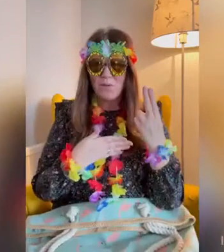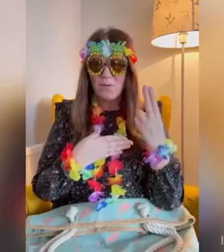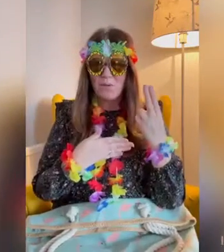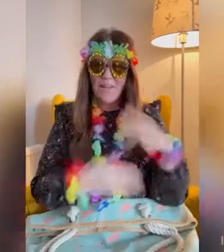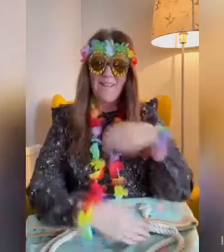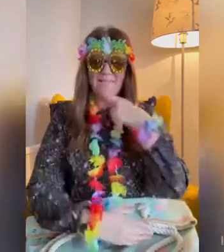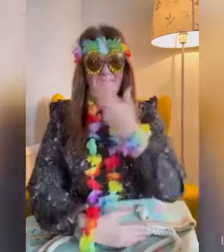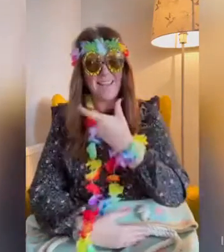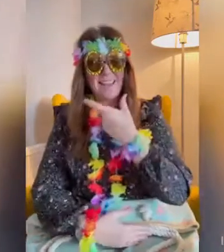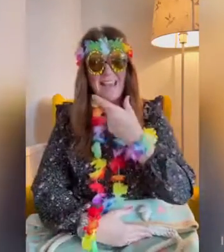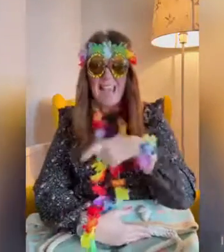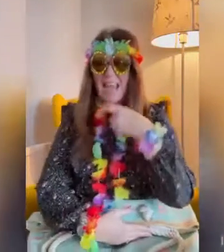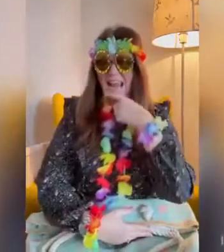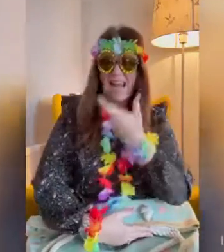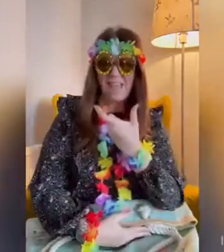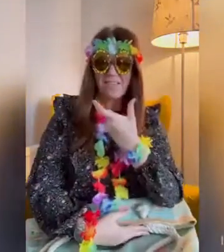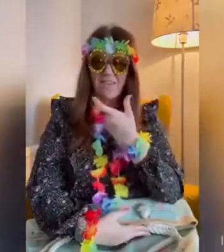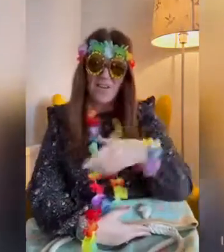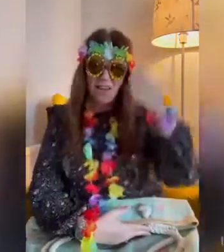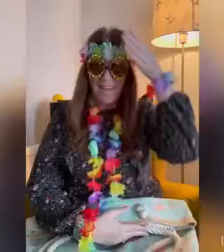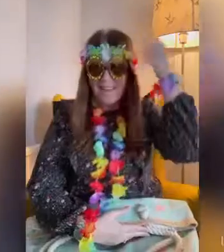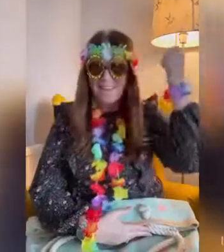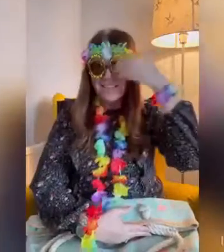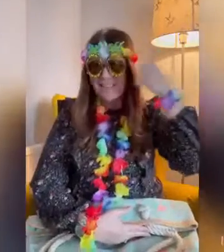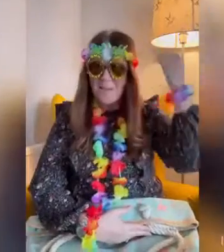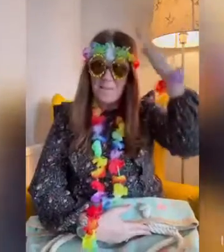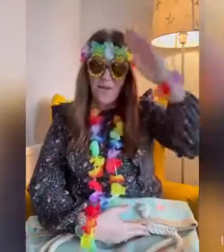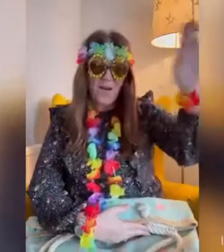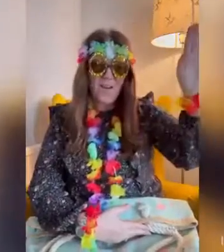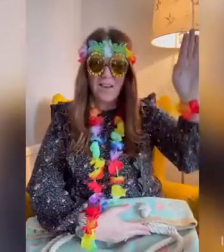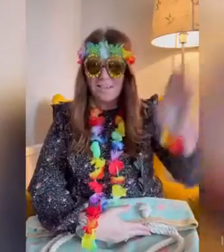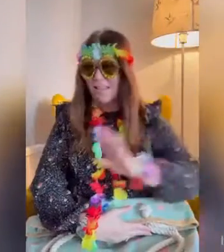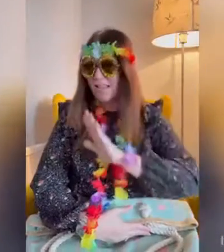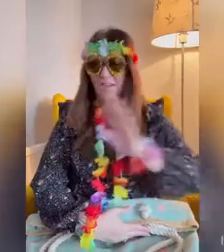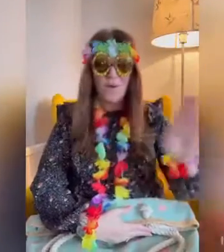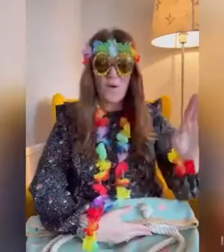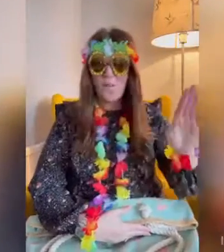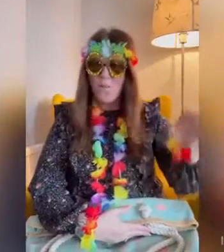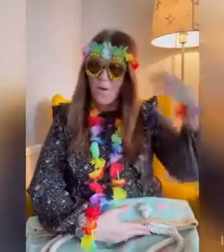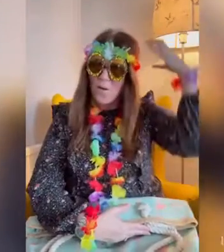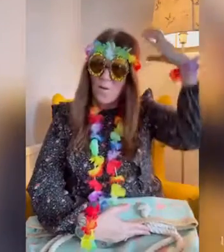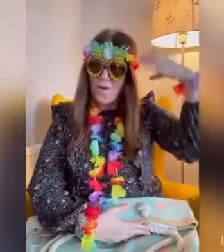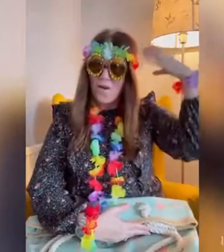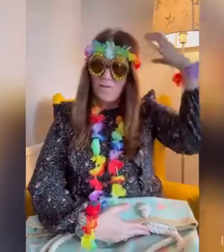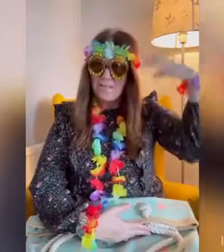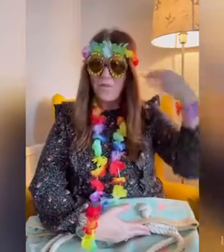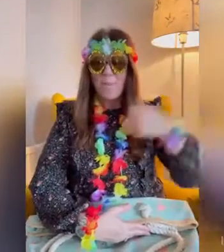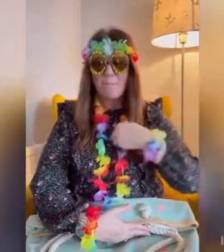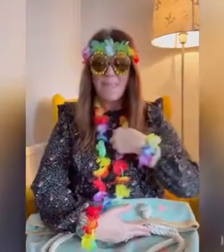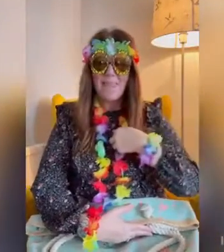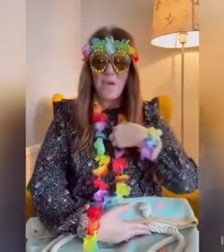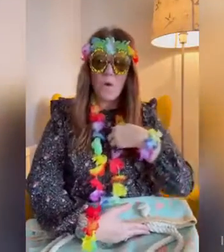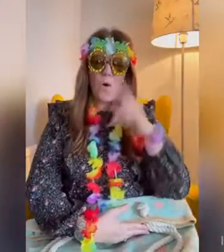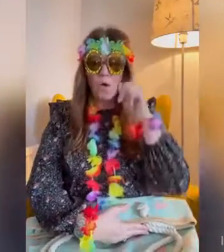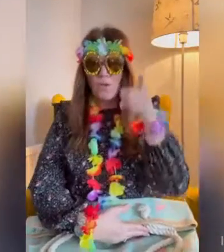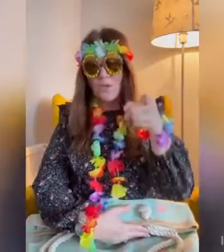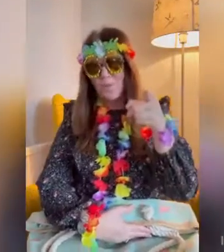Fun and laughter on a summer holiday. No more worries for me or you.